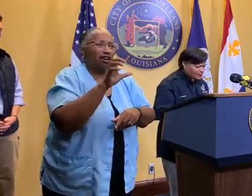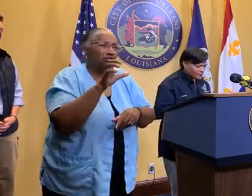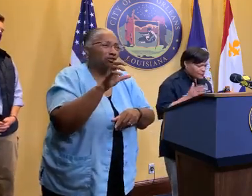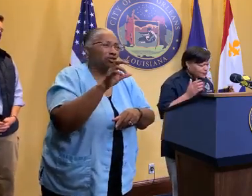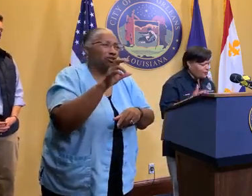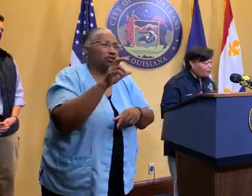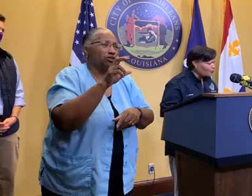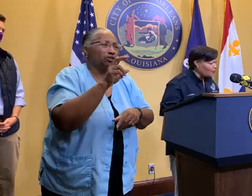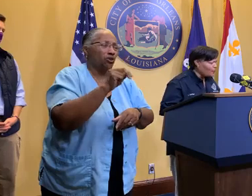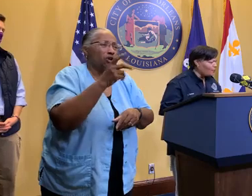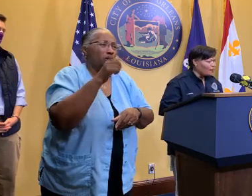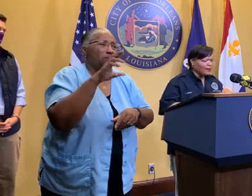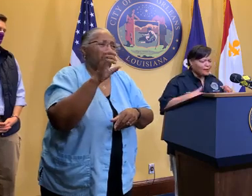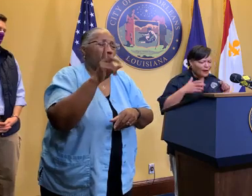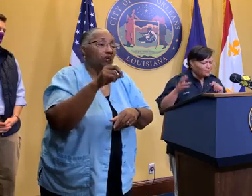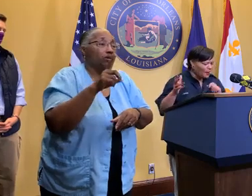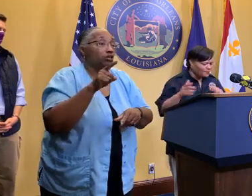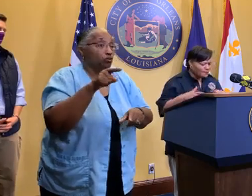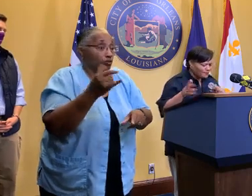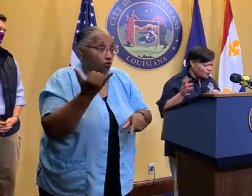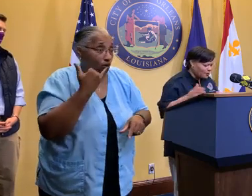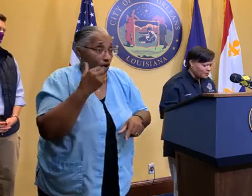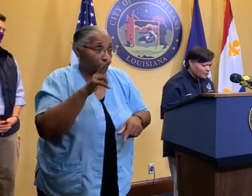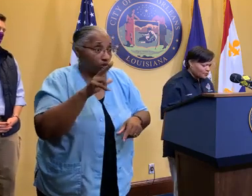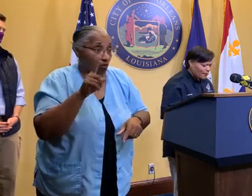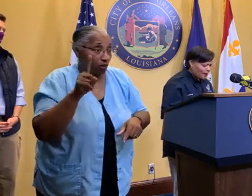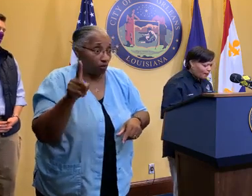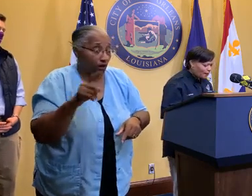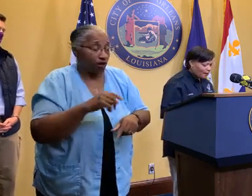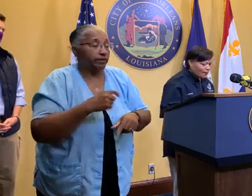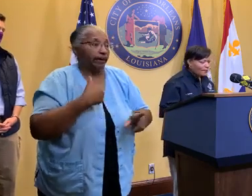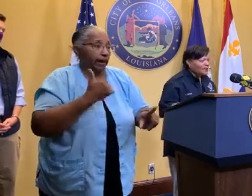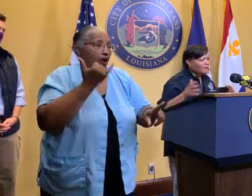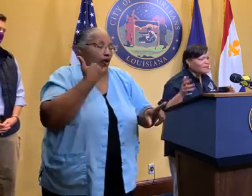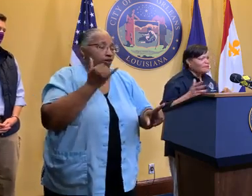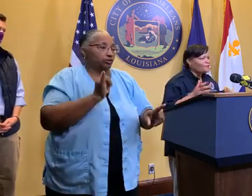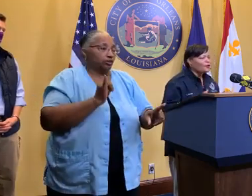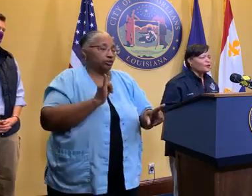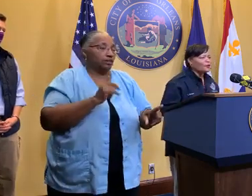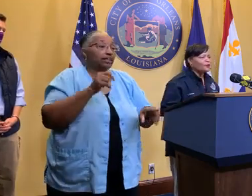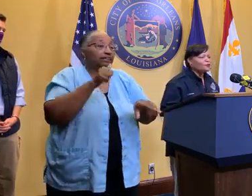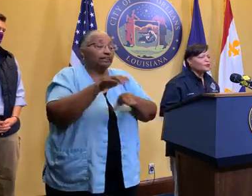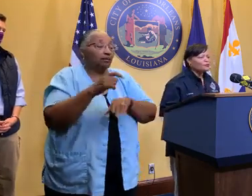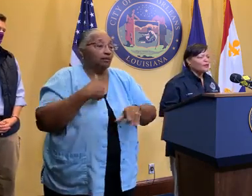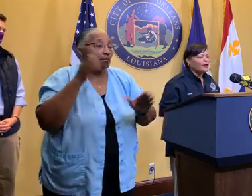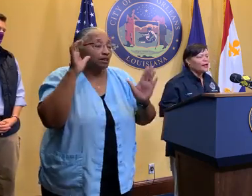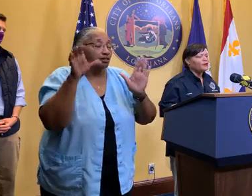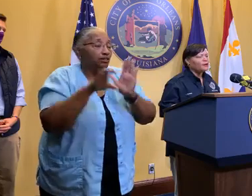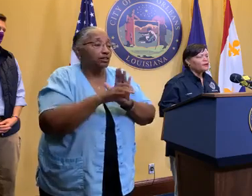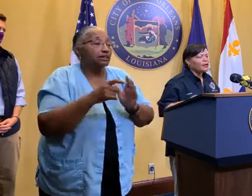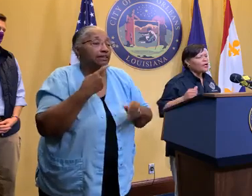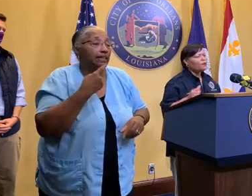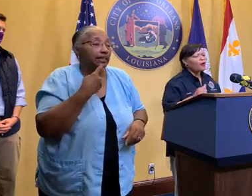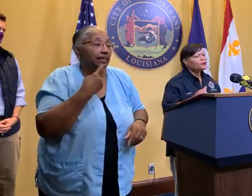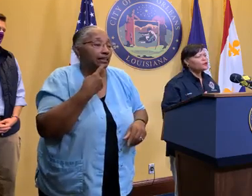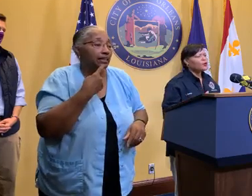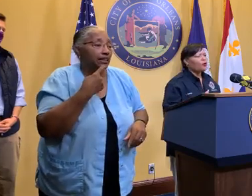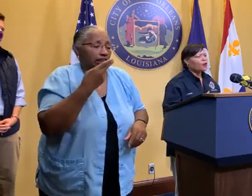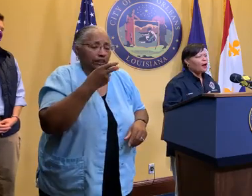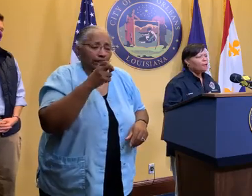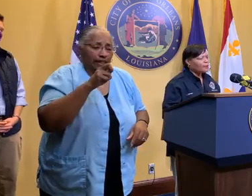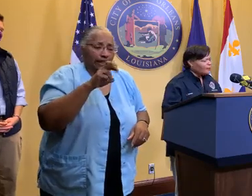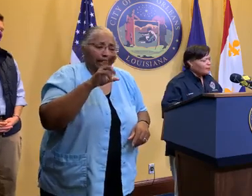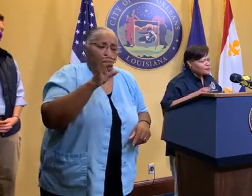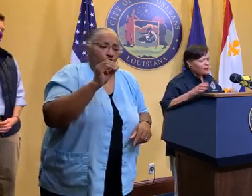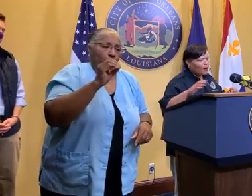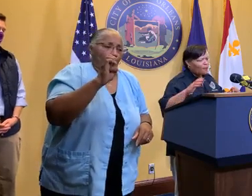And then I said, did you call 311? And I made sure I did as well. And then they sent me a photo. Say, hey, the heroes have